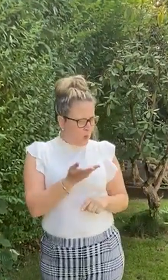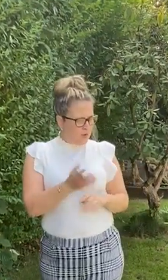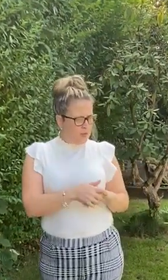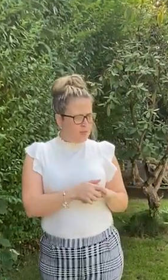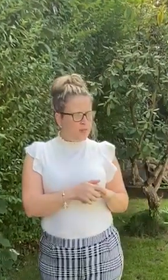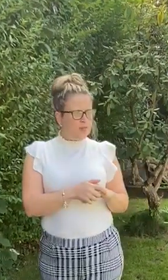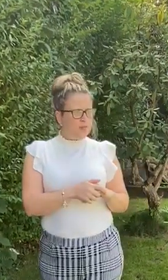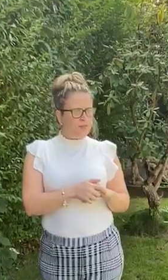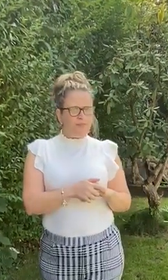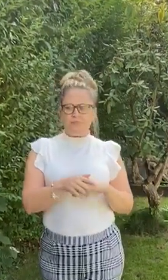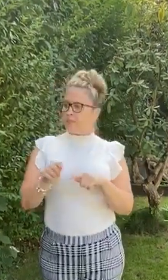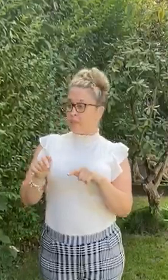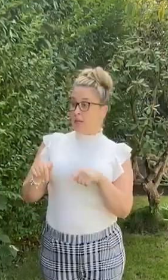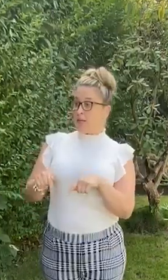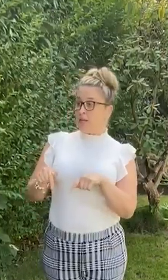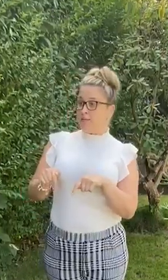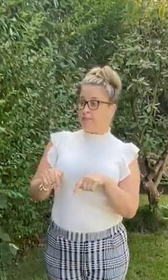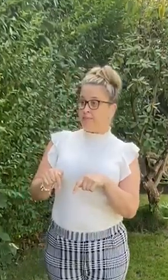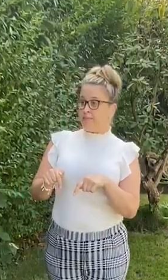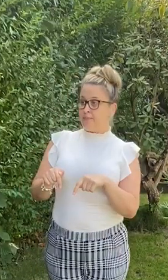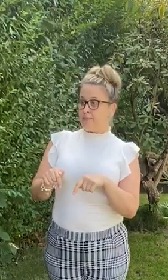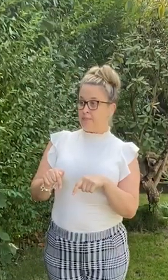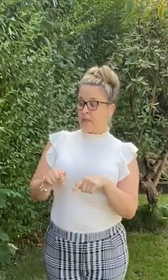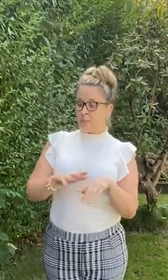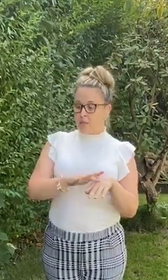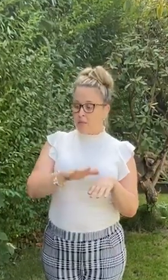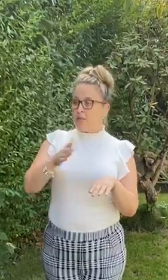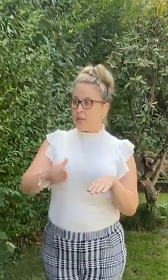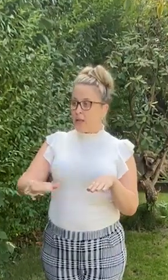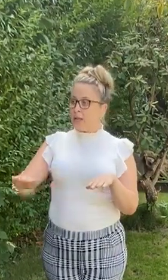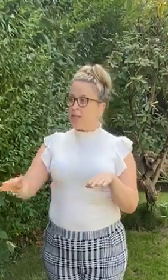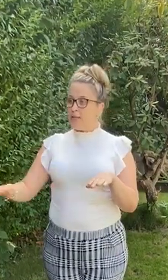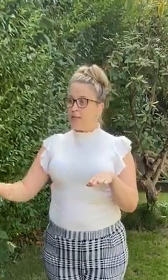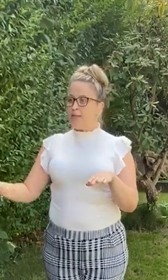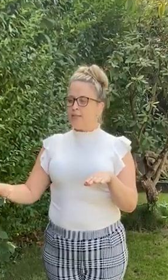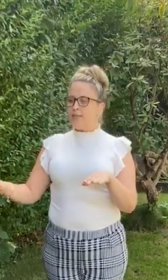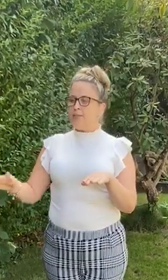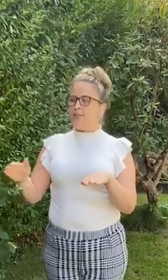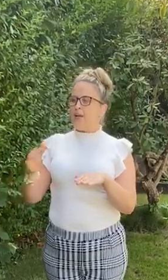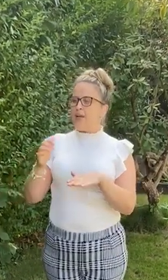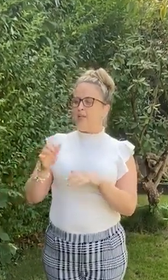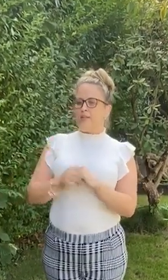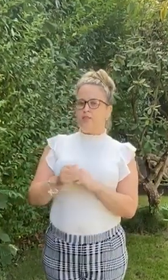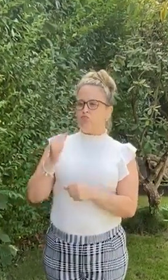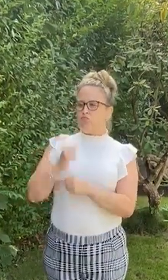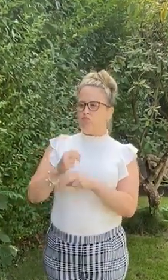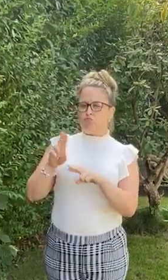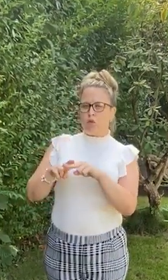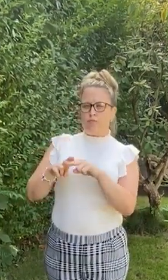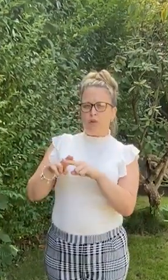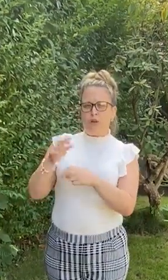Here, by this lake. And his favourite food is scrambled snake.